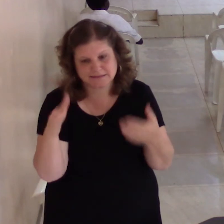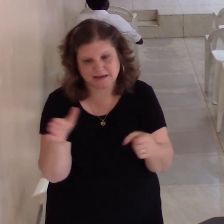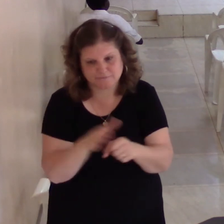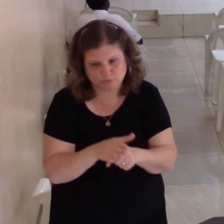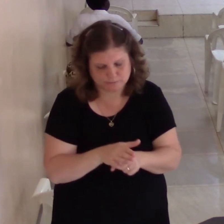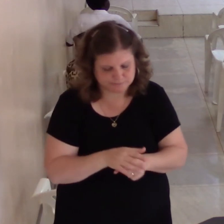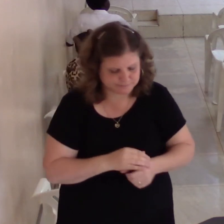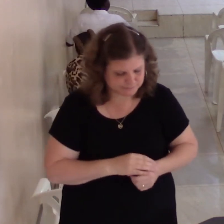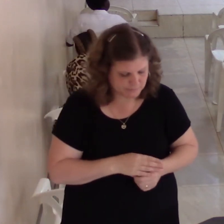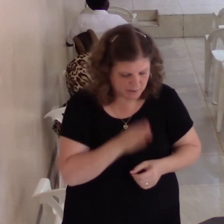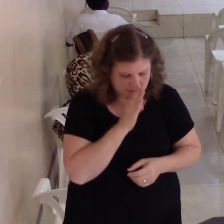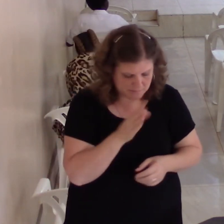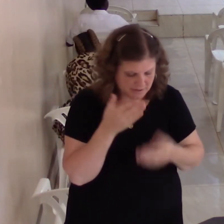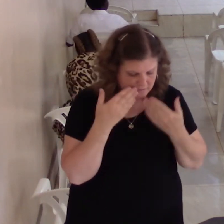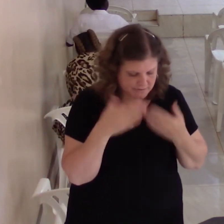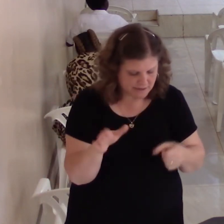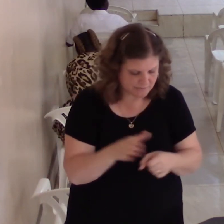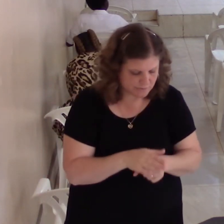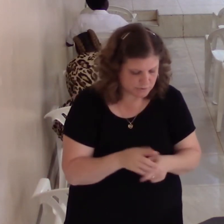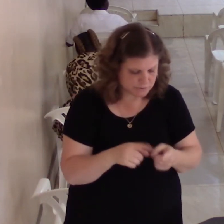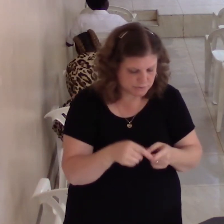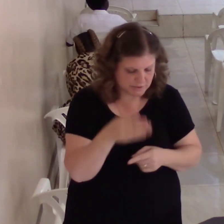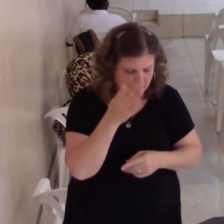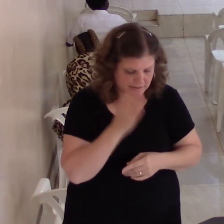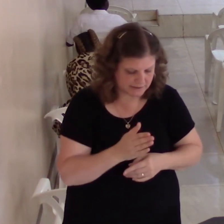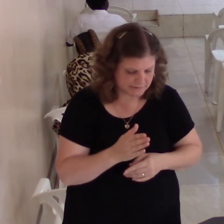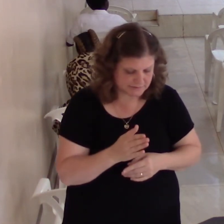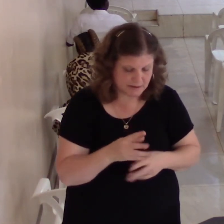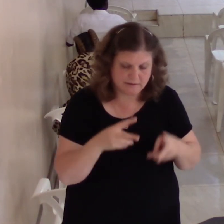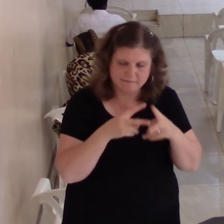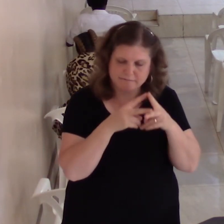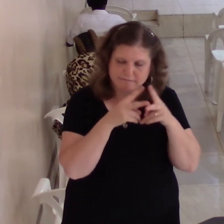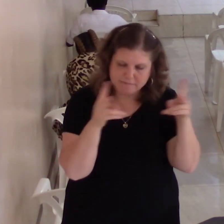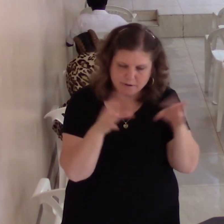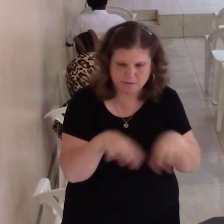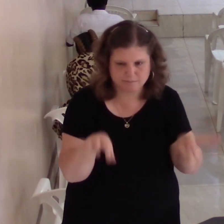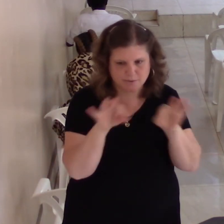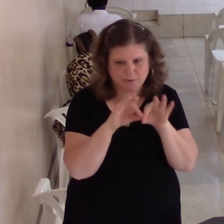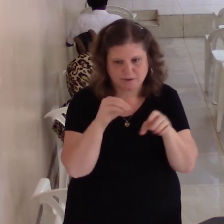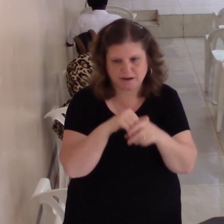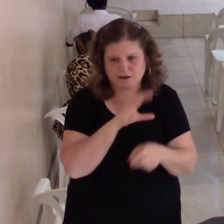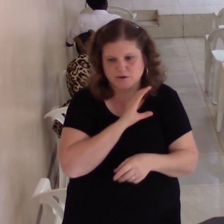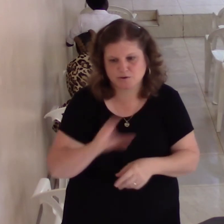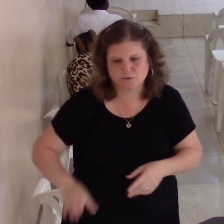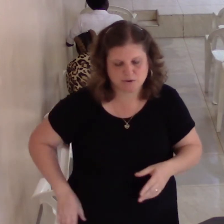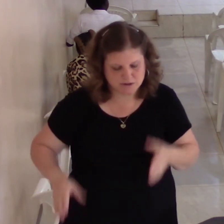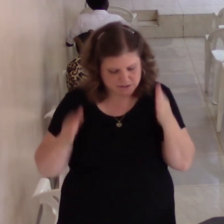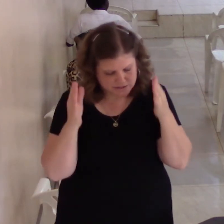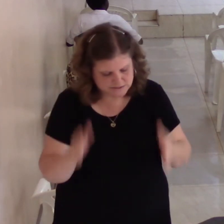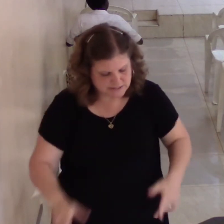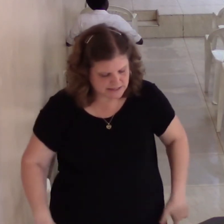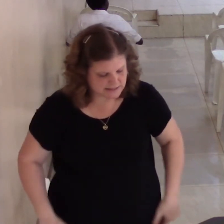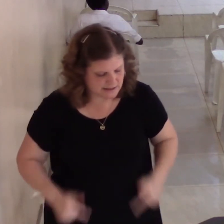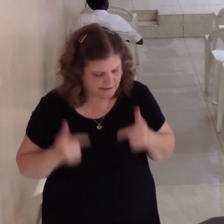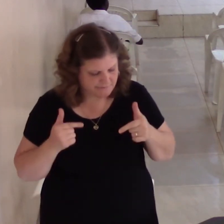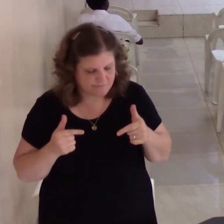Being thankful to God is very important in Christian life. Because you're not thankful to God